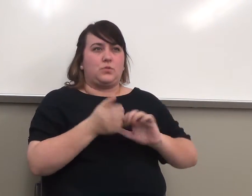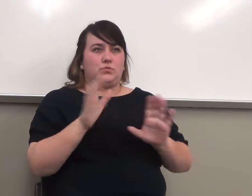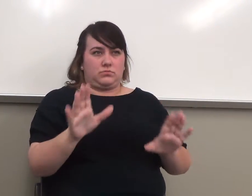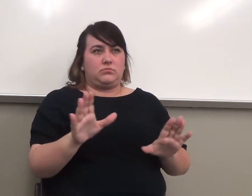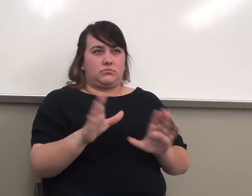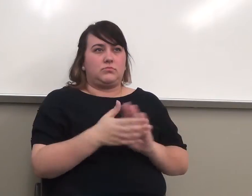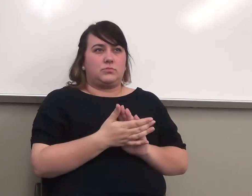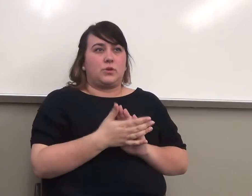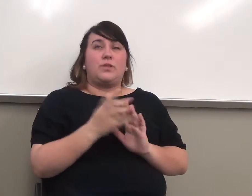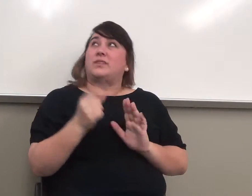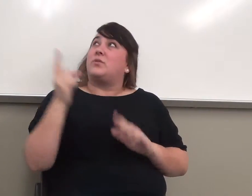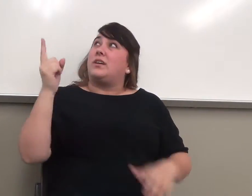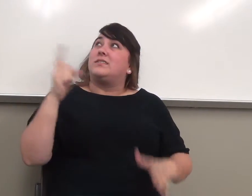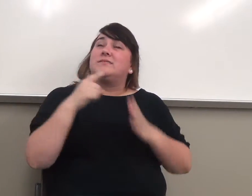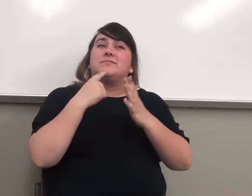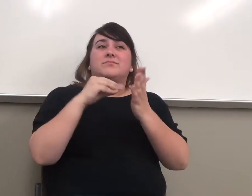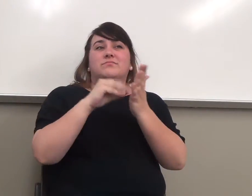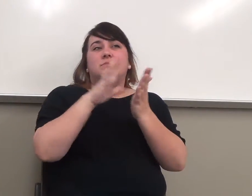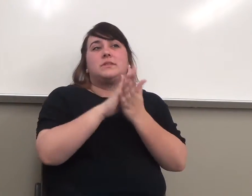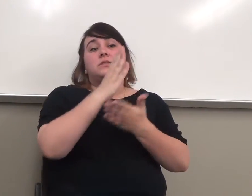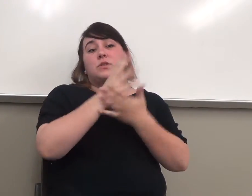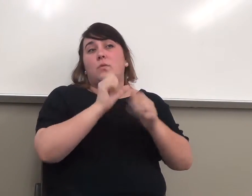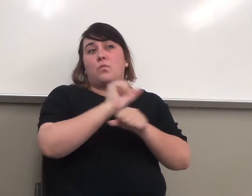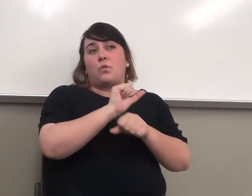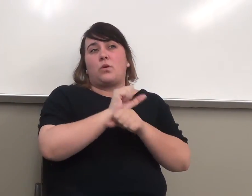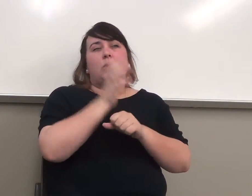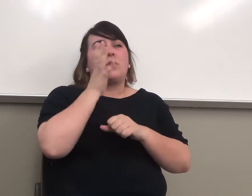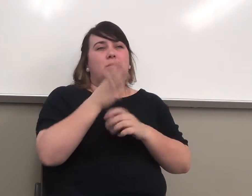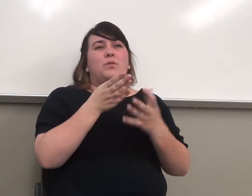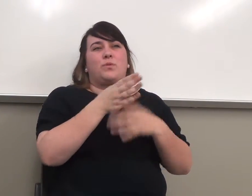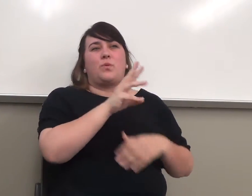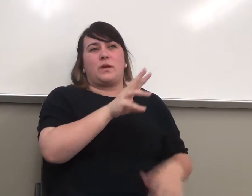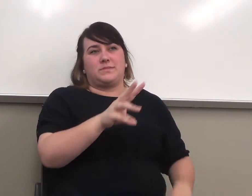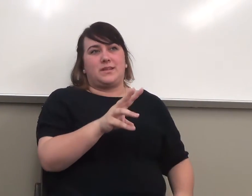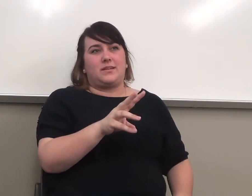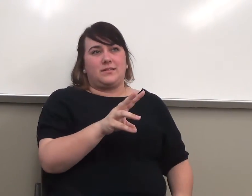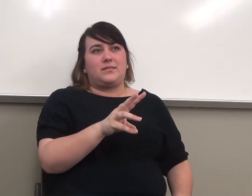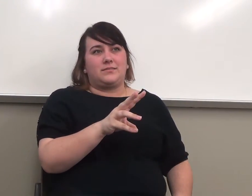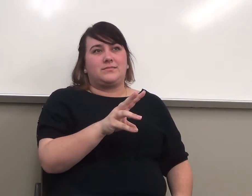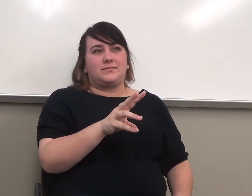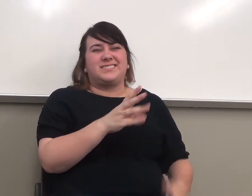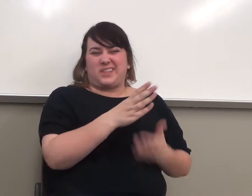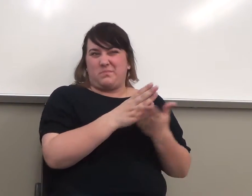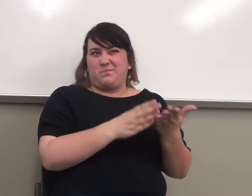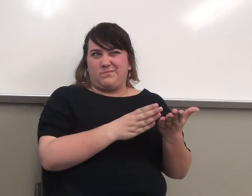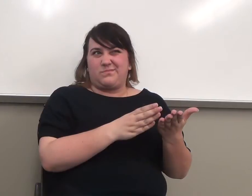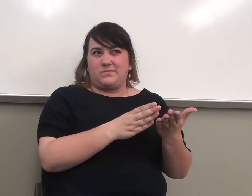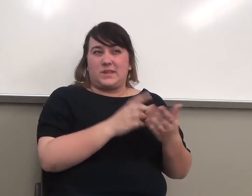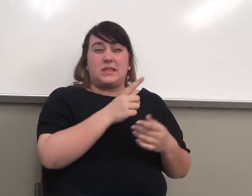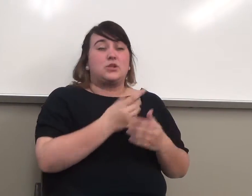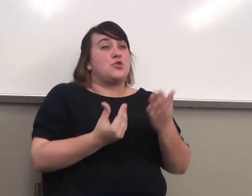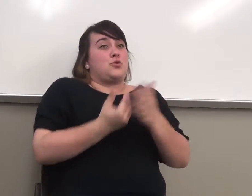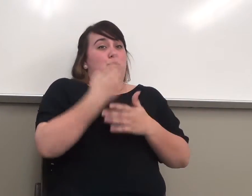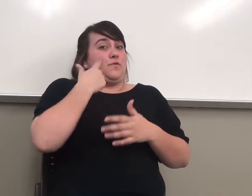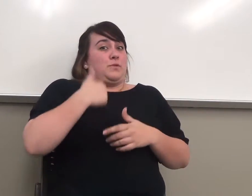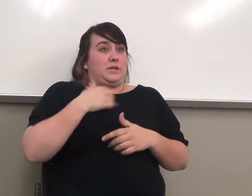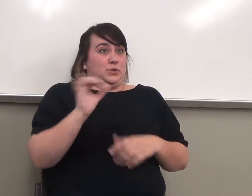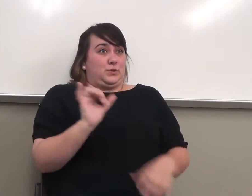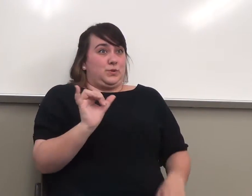why it says here some of the work in this class will be done on the website. I'm also going to attempt, and this is new to me, this stuff is new to me